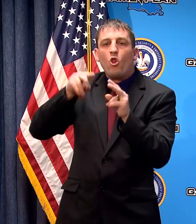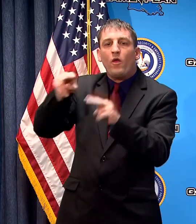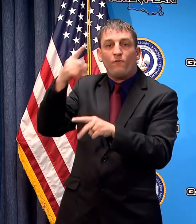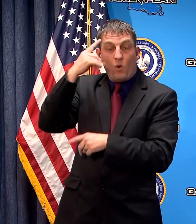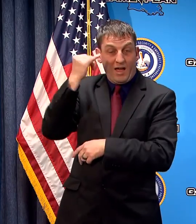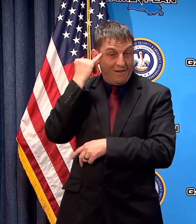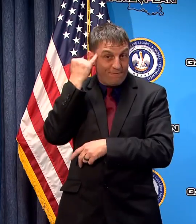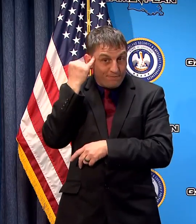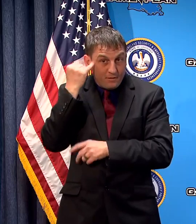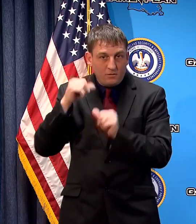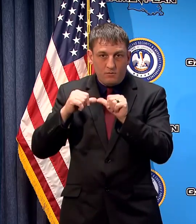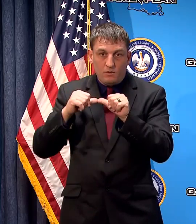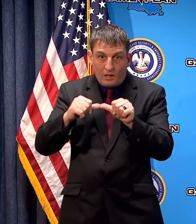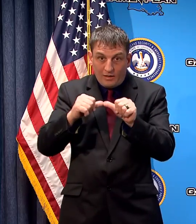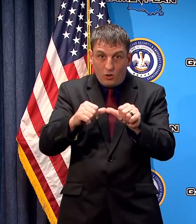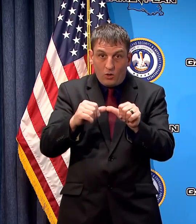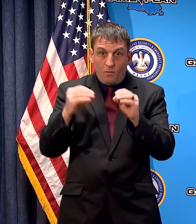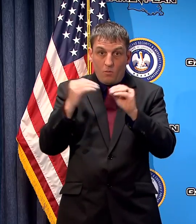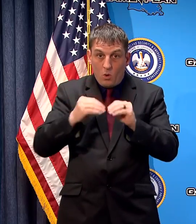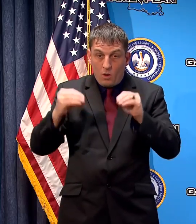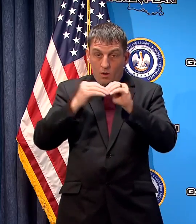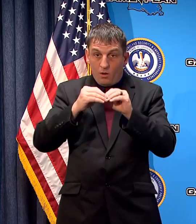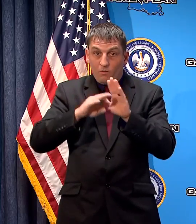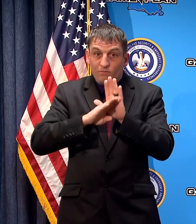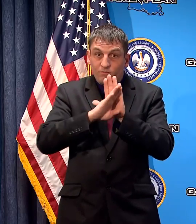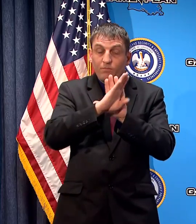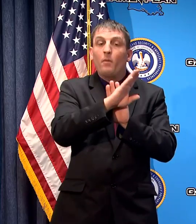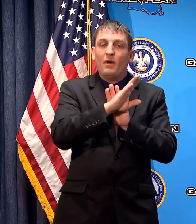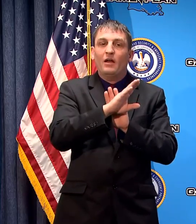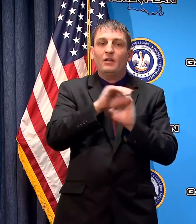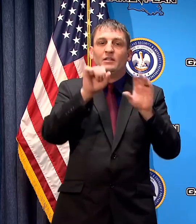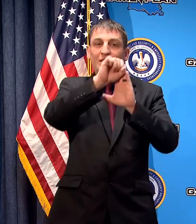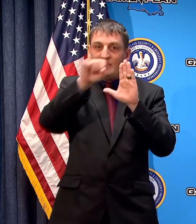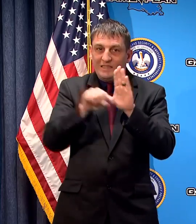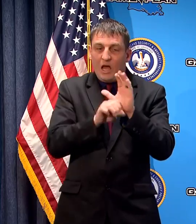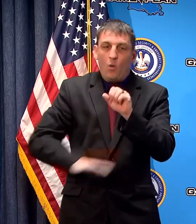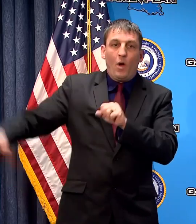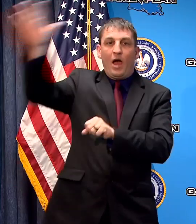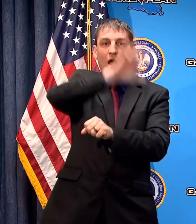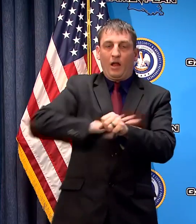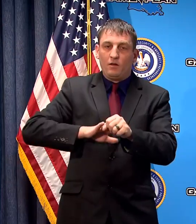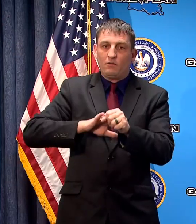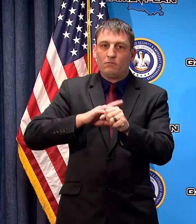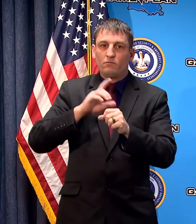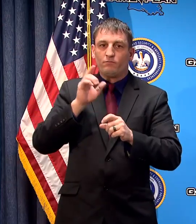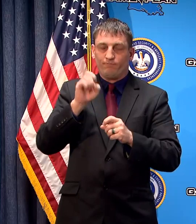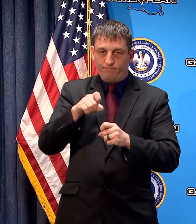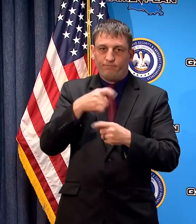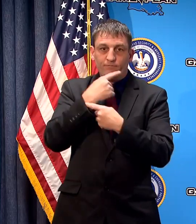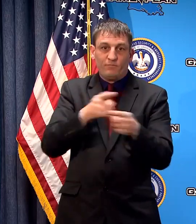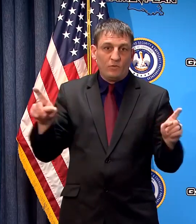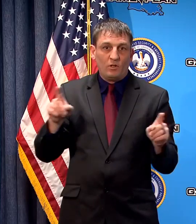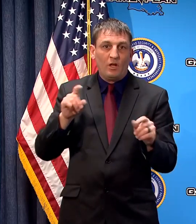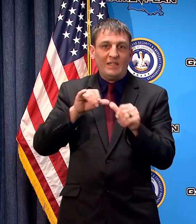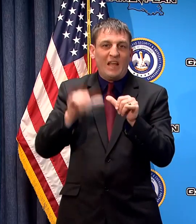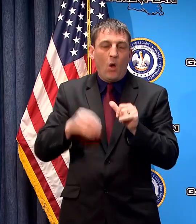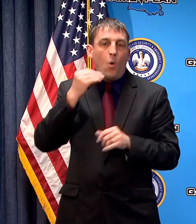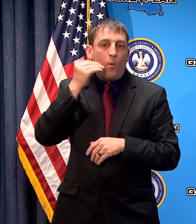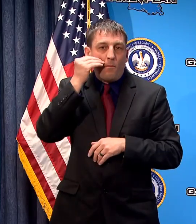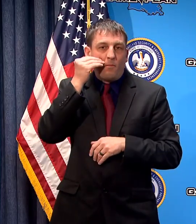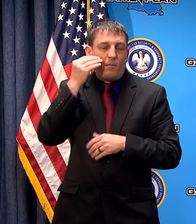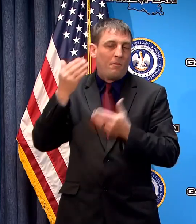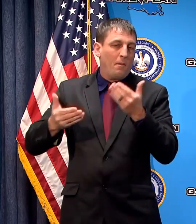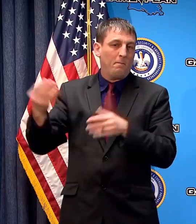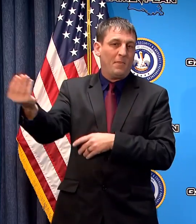trends continued then statewide action on a stay at home basis would be necessary sometime around Monday well